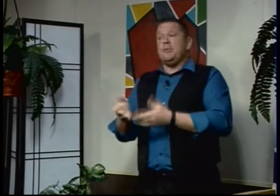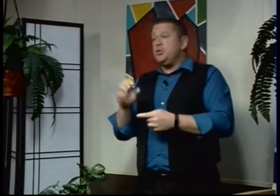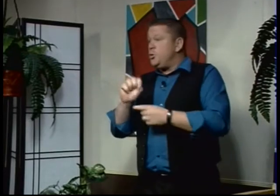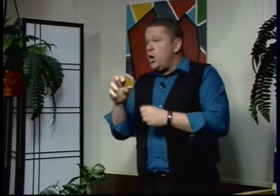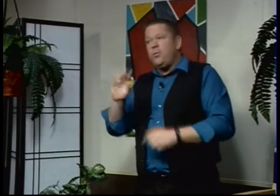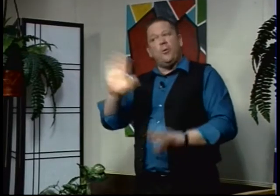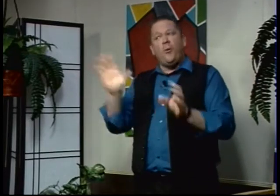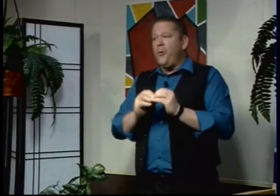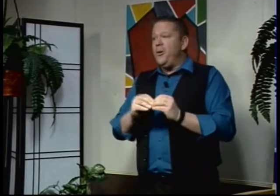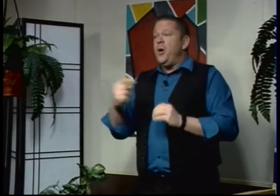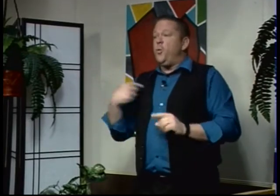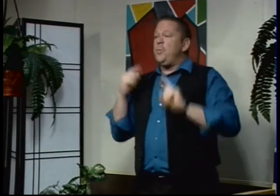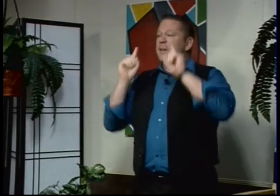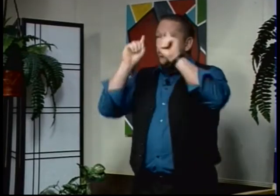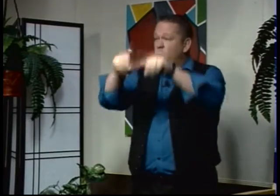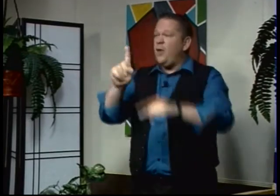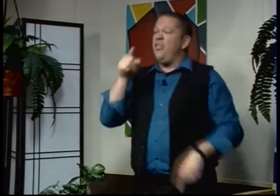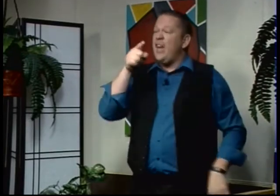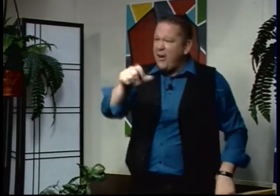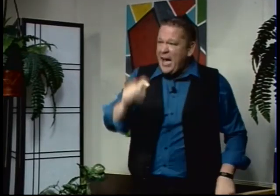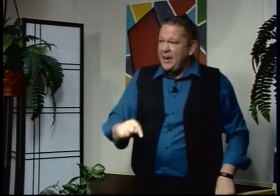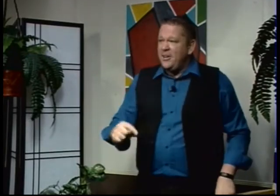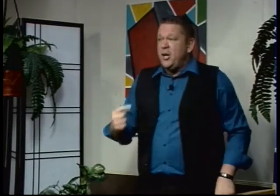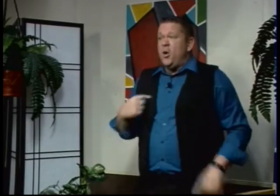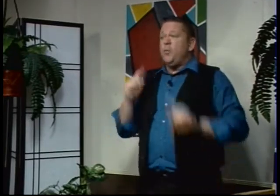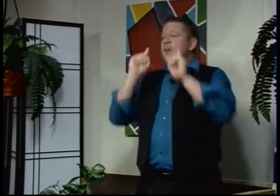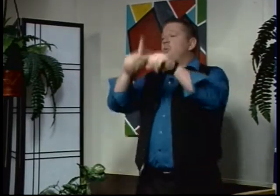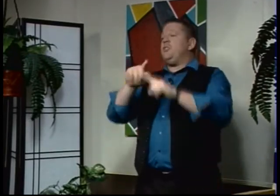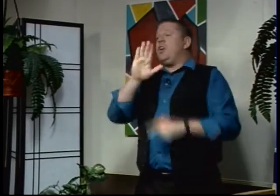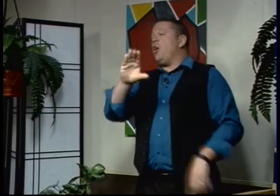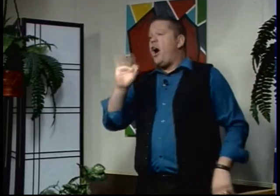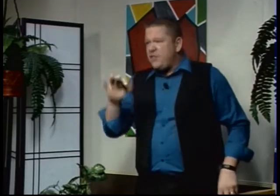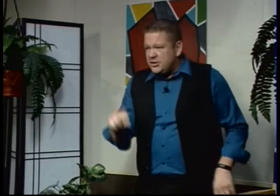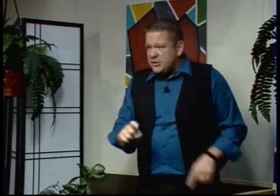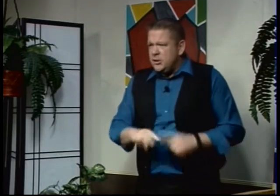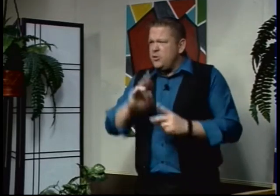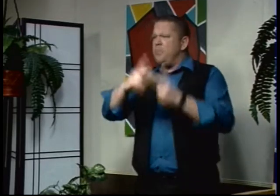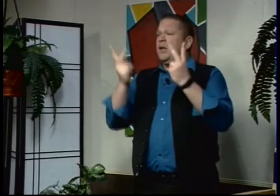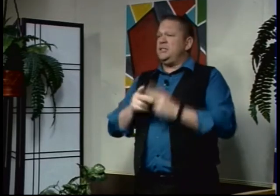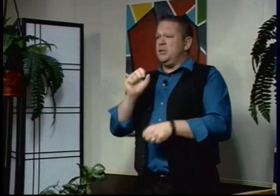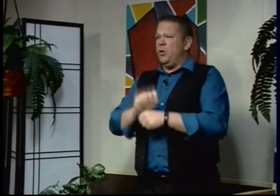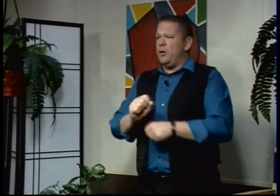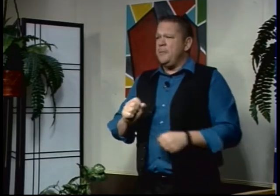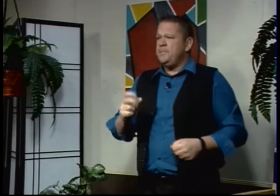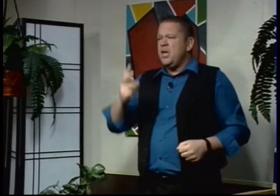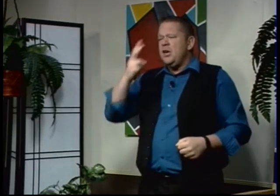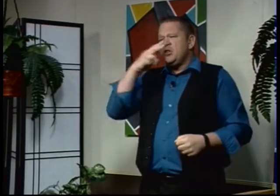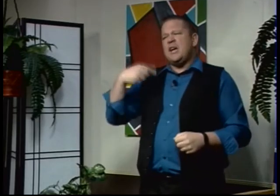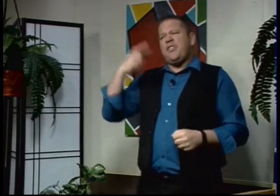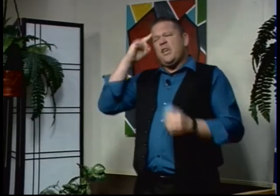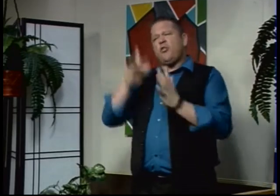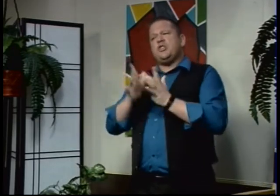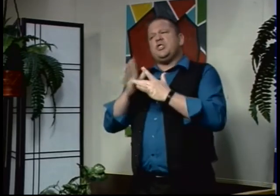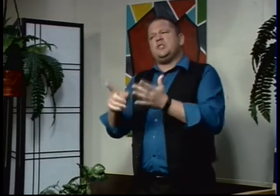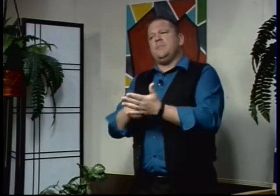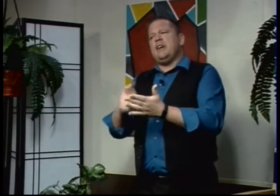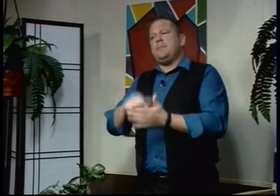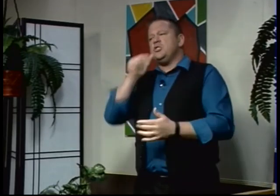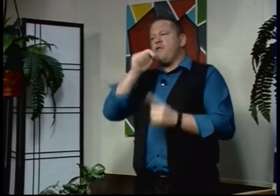to the studio. No more. We'll be going where they're at. We'll be going to their offices, to their places of work. You see, I think Christians sometimes suffer